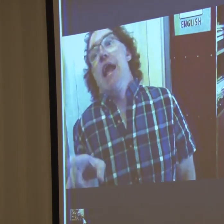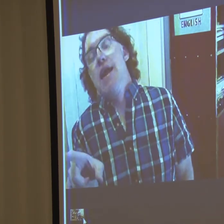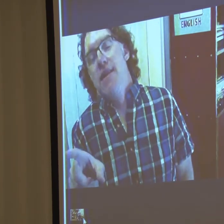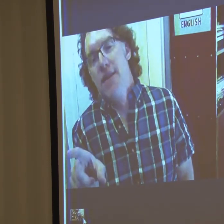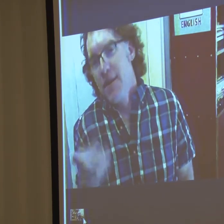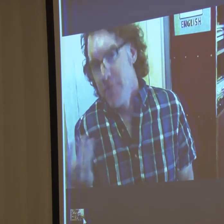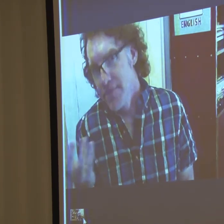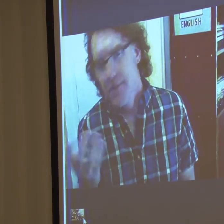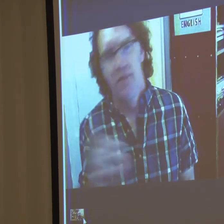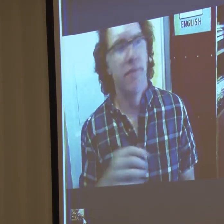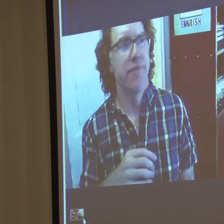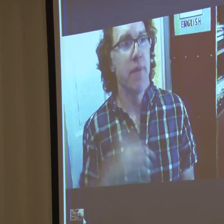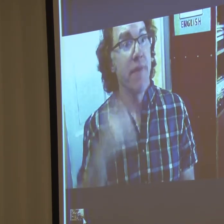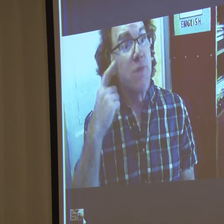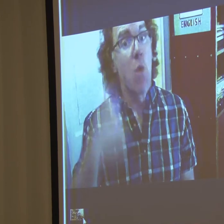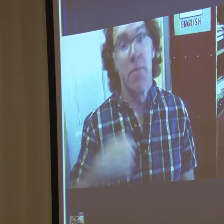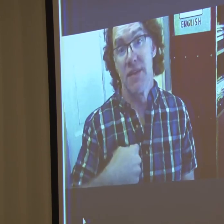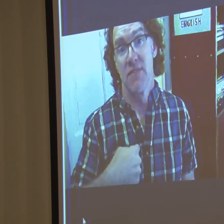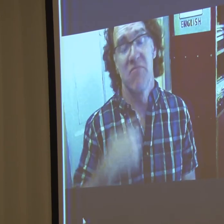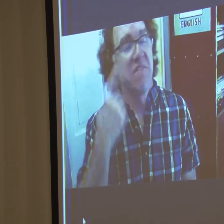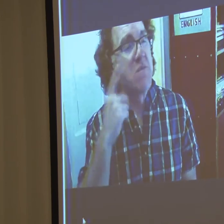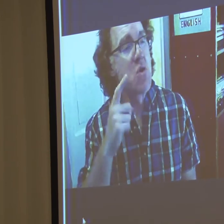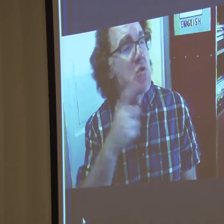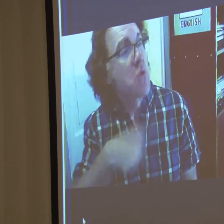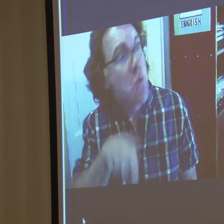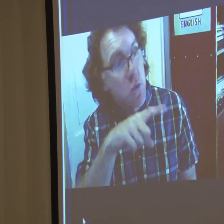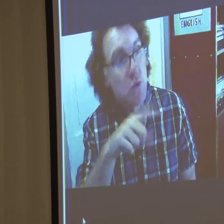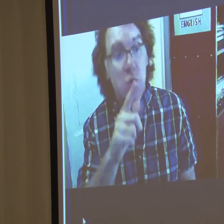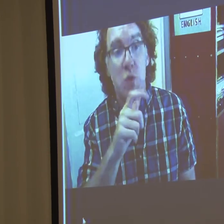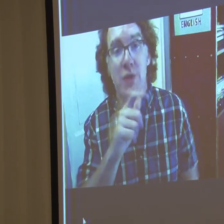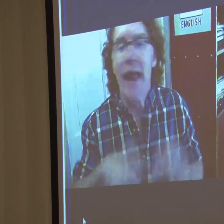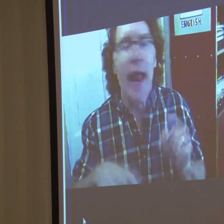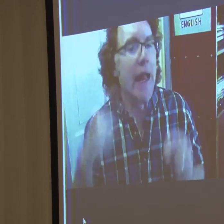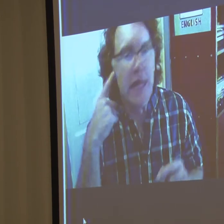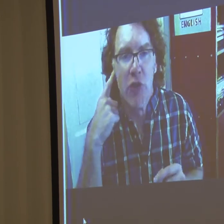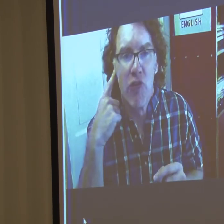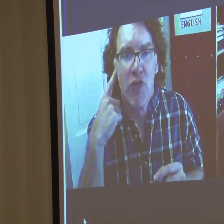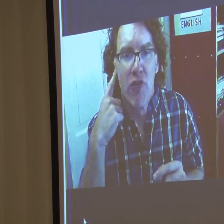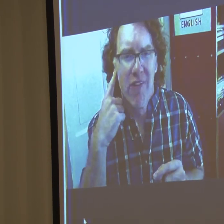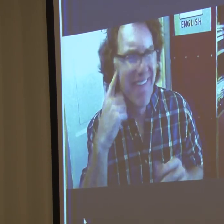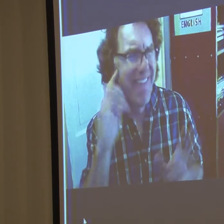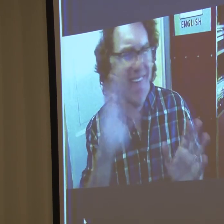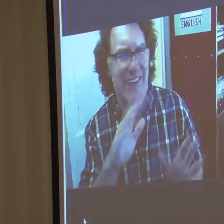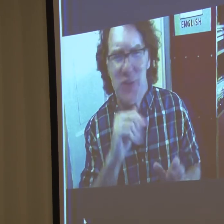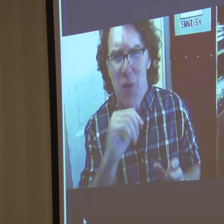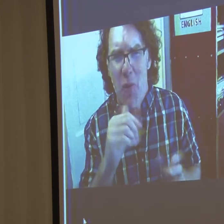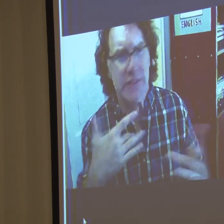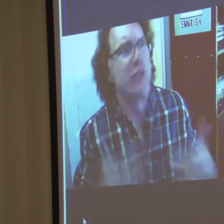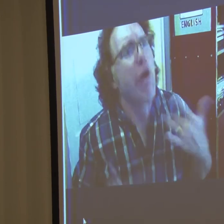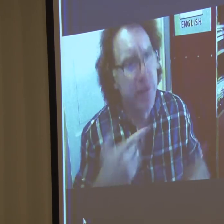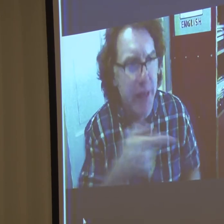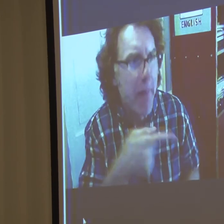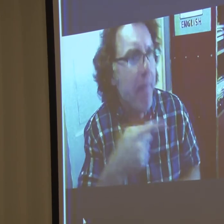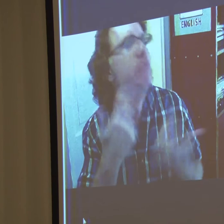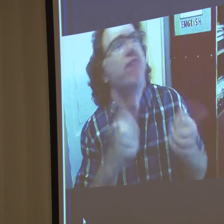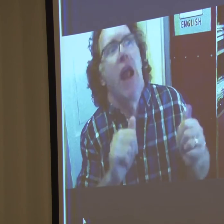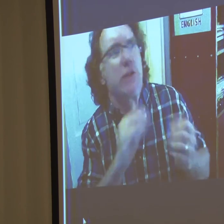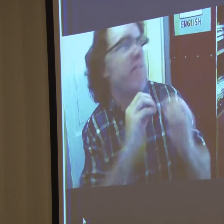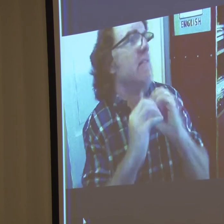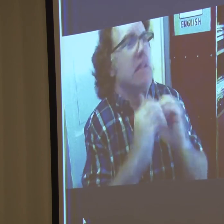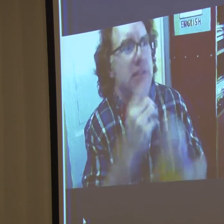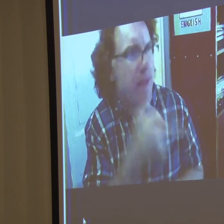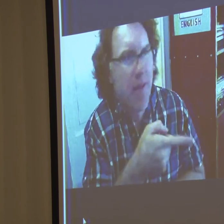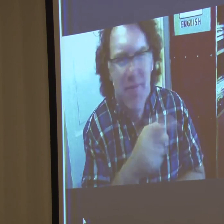individual. I can't speak for every deaf person. But for me, the fact that I can't hear,